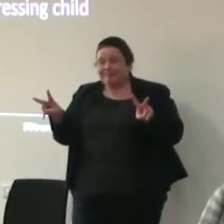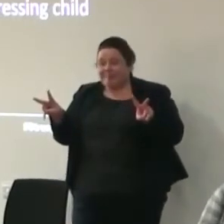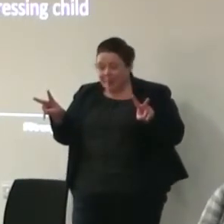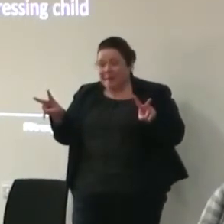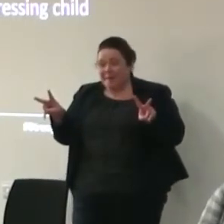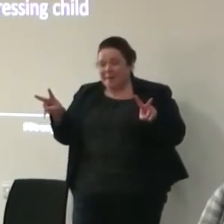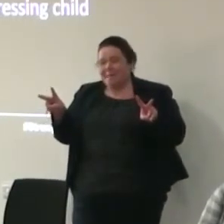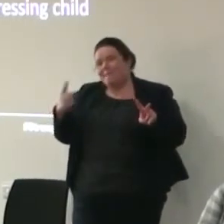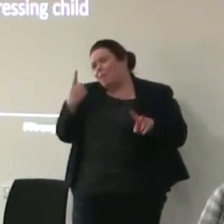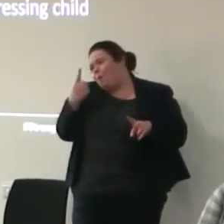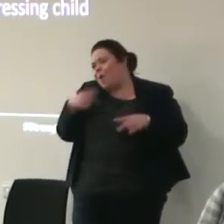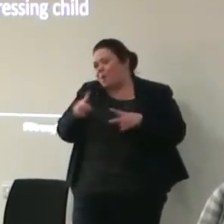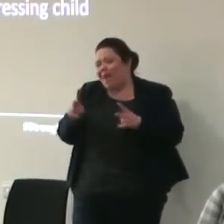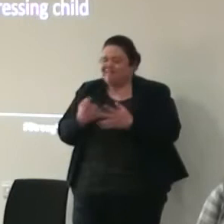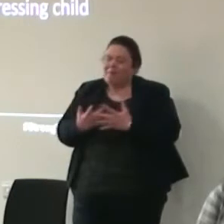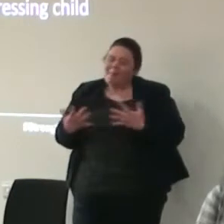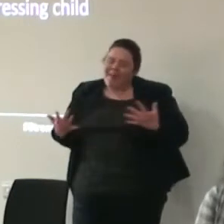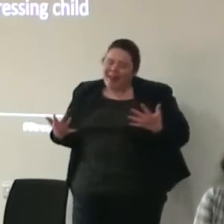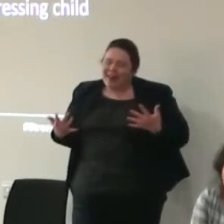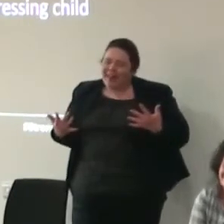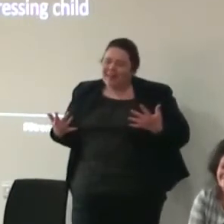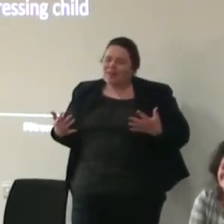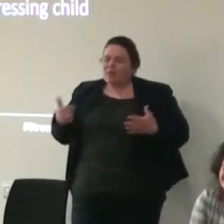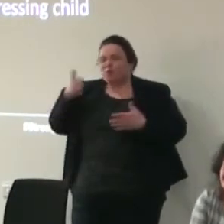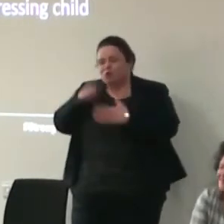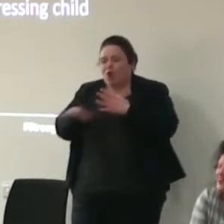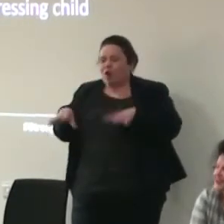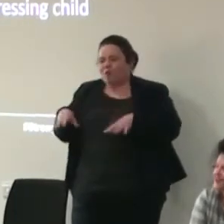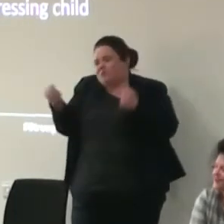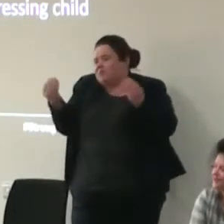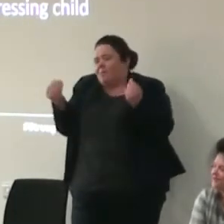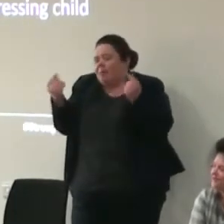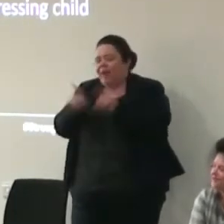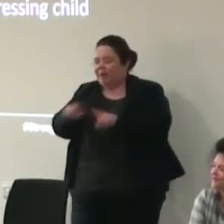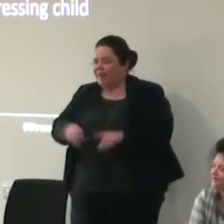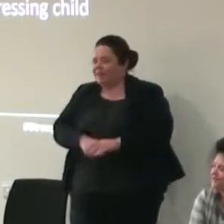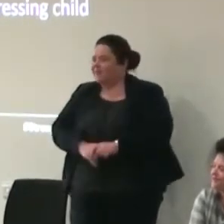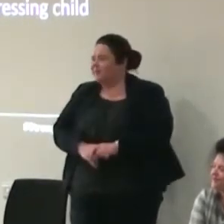just maybe one way of many so I just wanted to start it off with something like that thank you